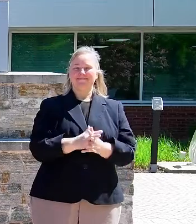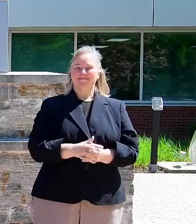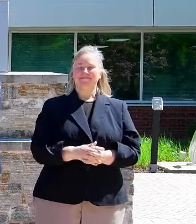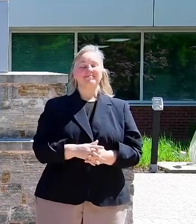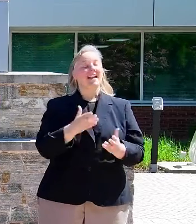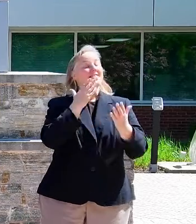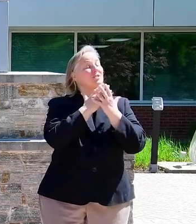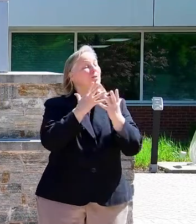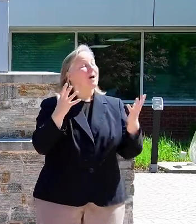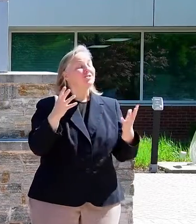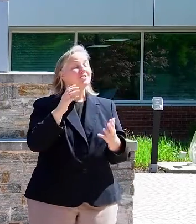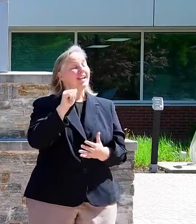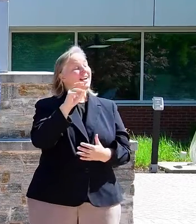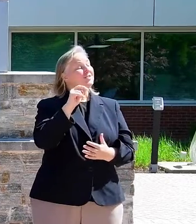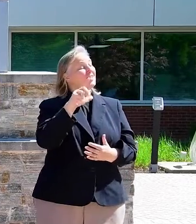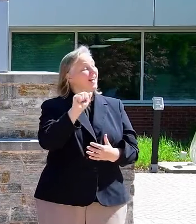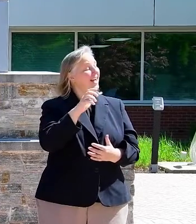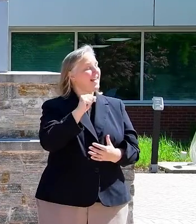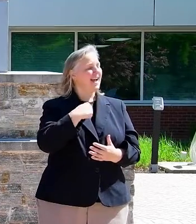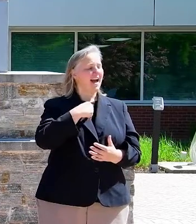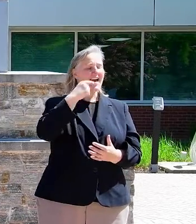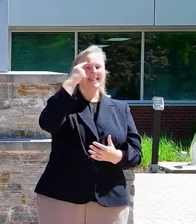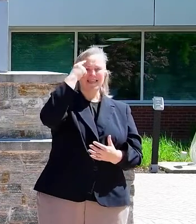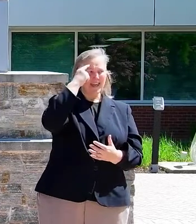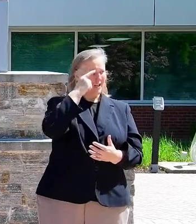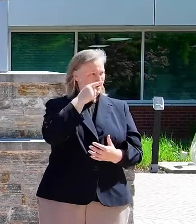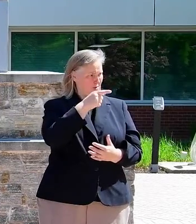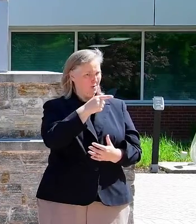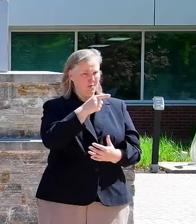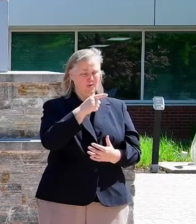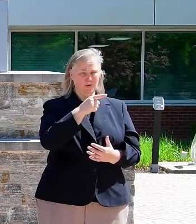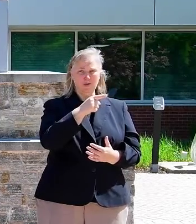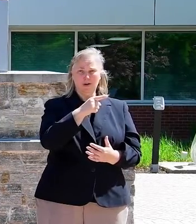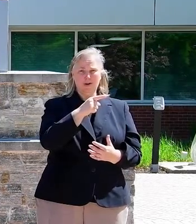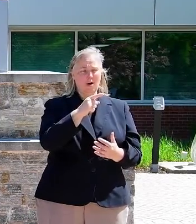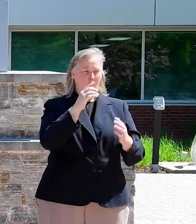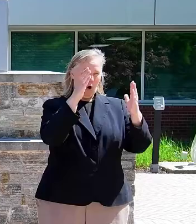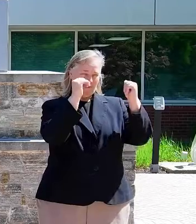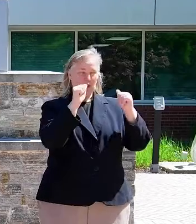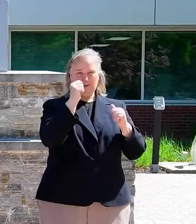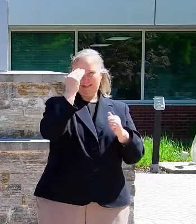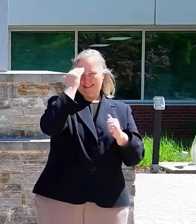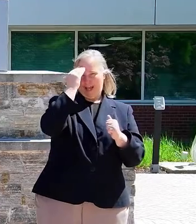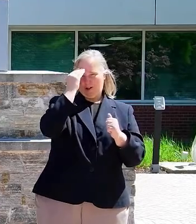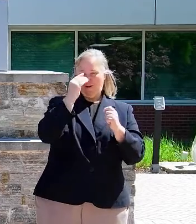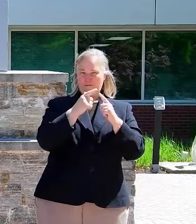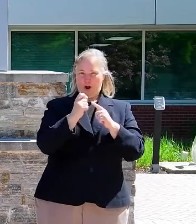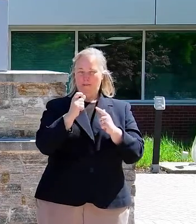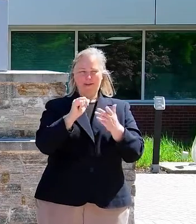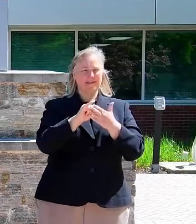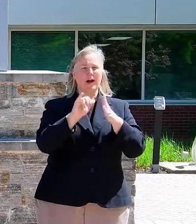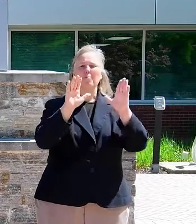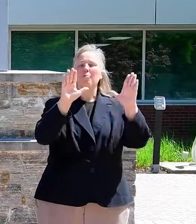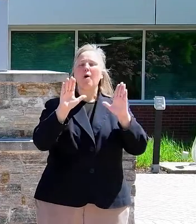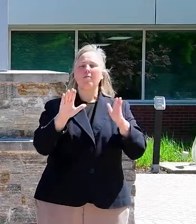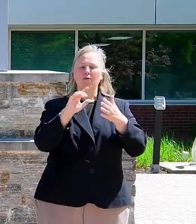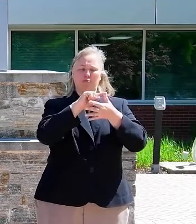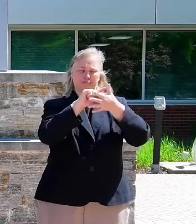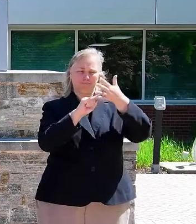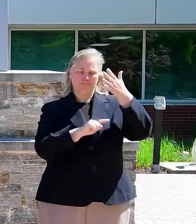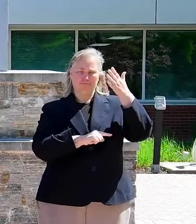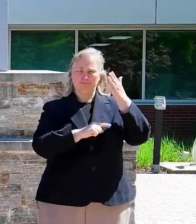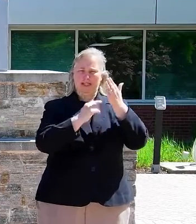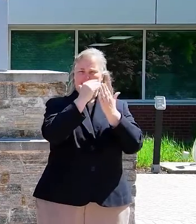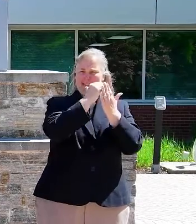Thank you so much, Angela. And I think that you were able to hopefully tell from that wonderful cast of